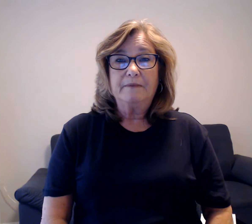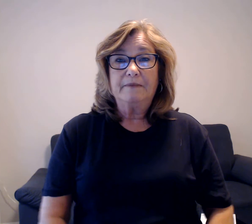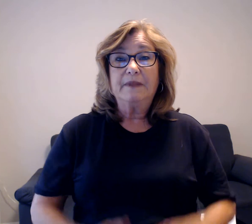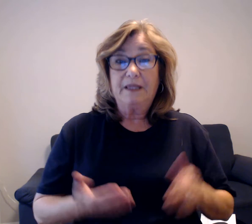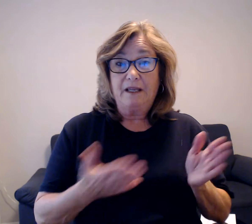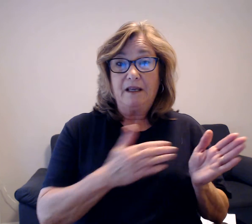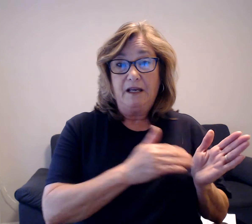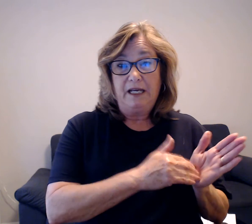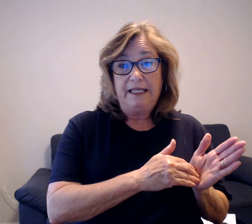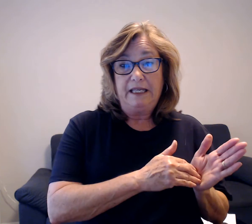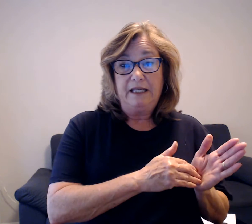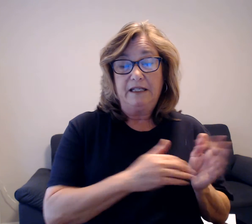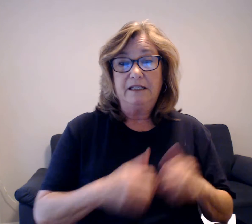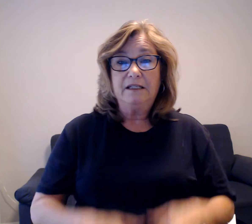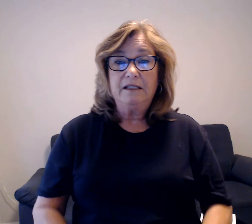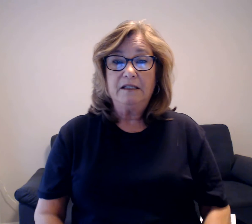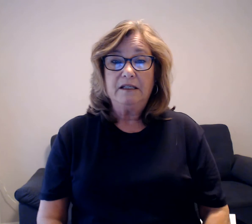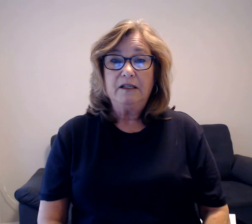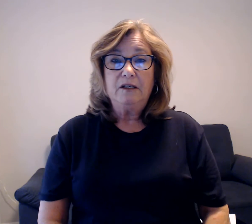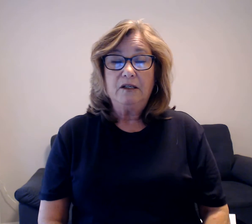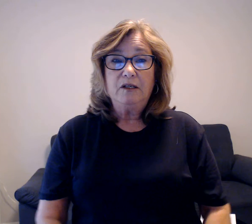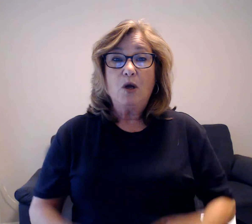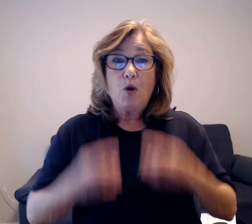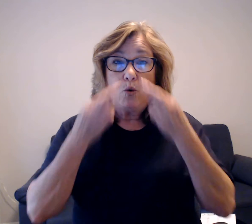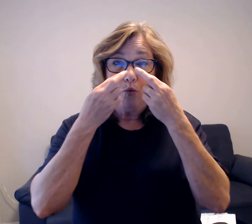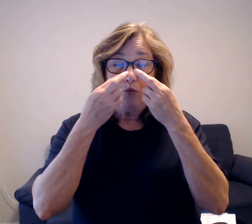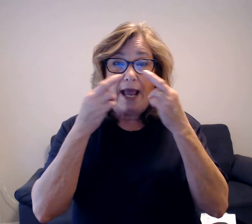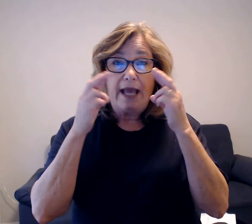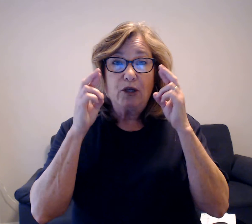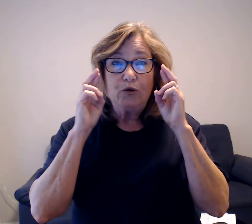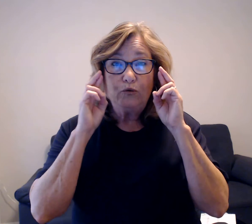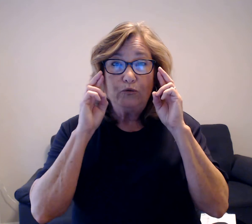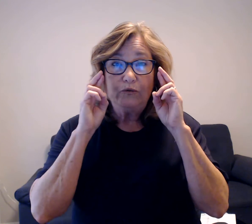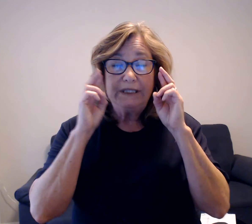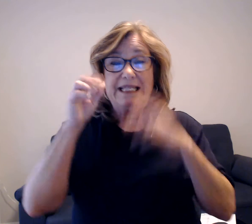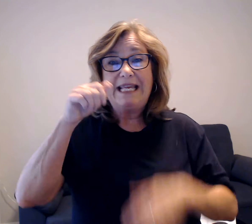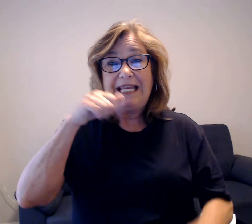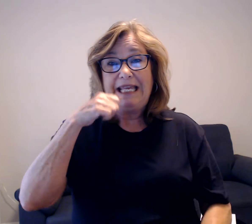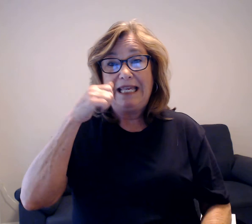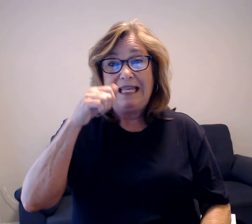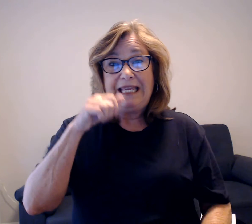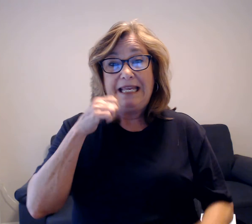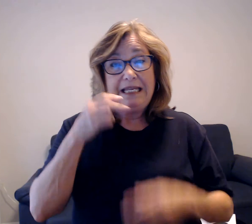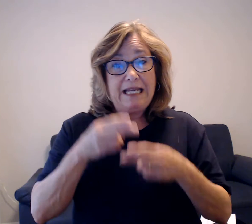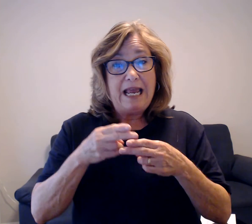Again. Raccoons eat eggs and fish.